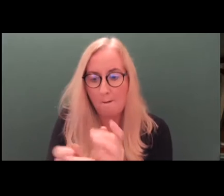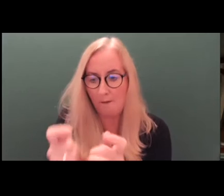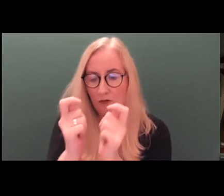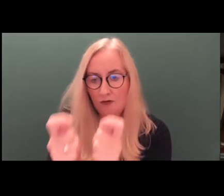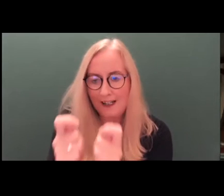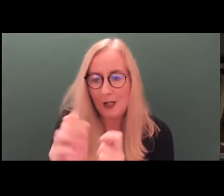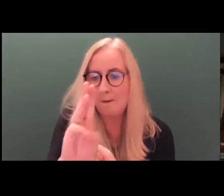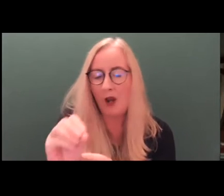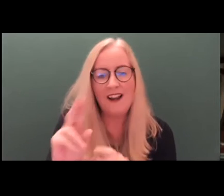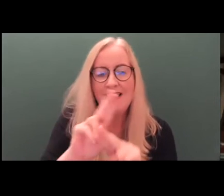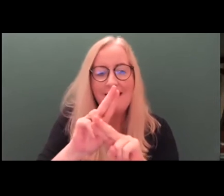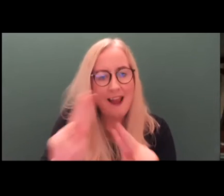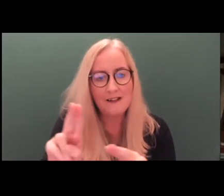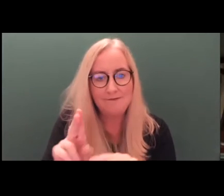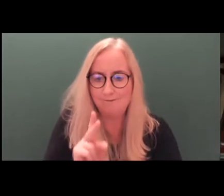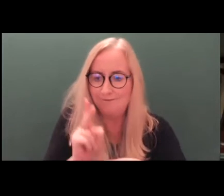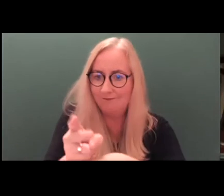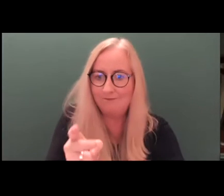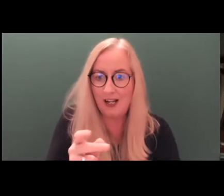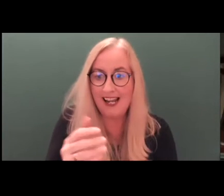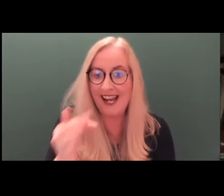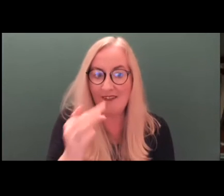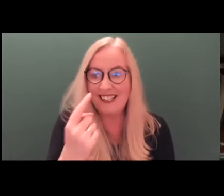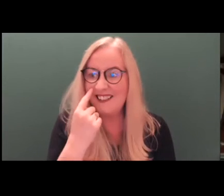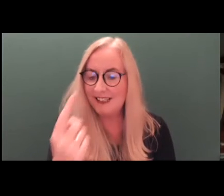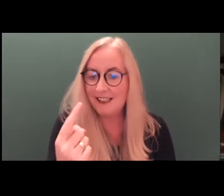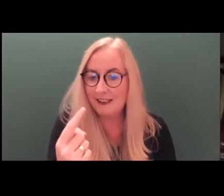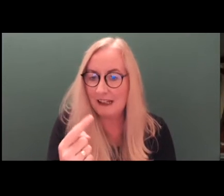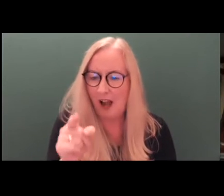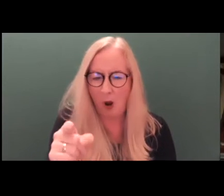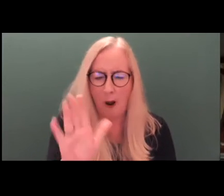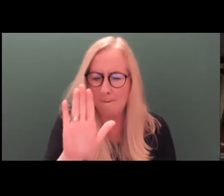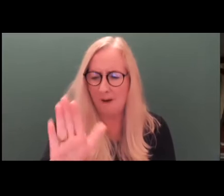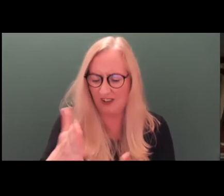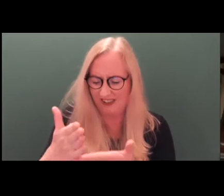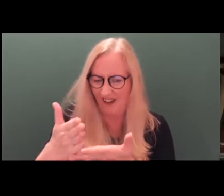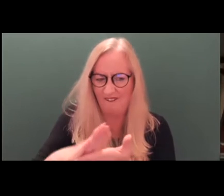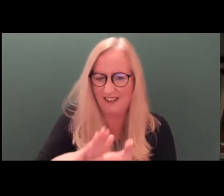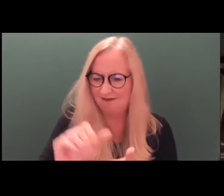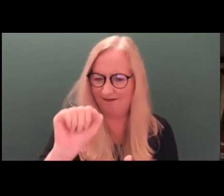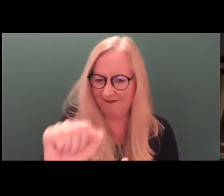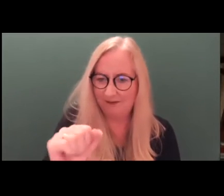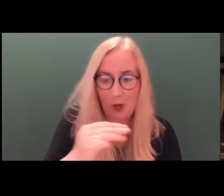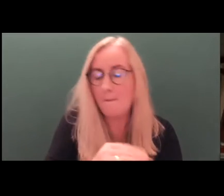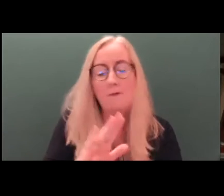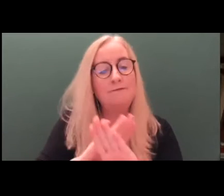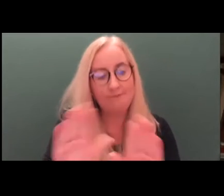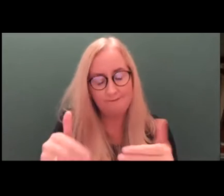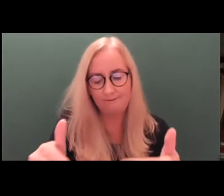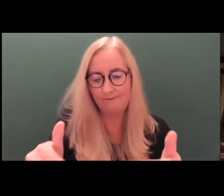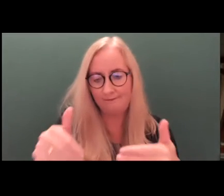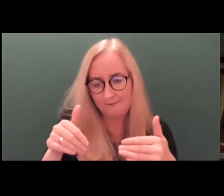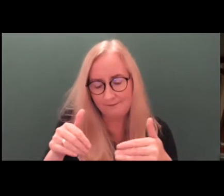interact immediately if you see things you think you must fix very quickly. But just stay calm.